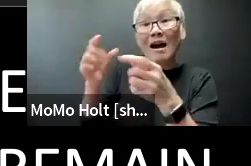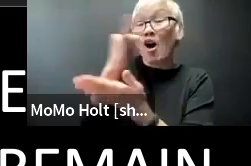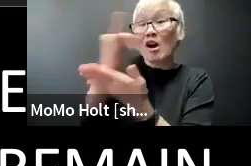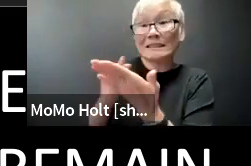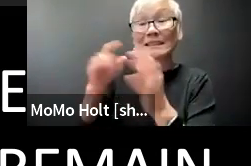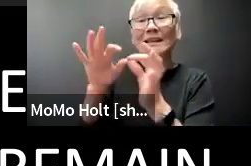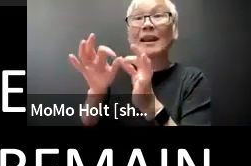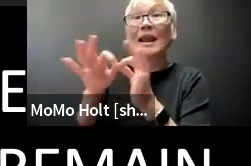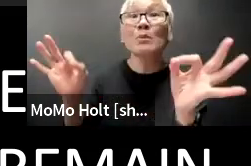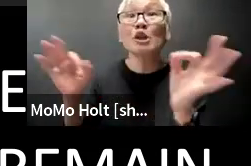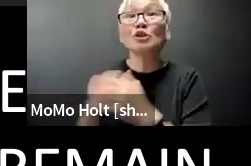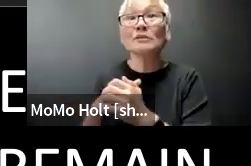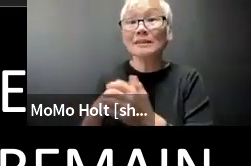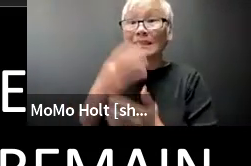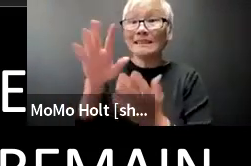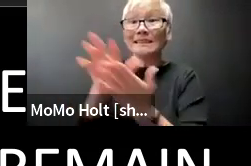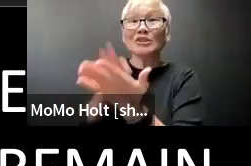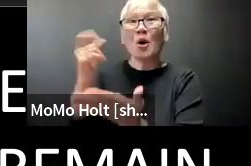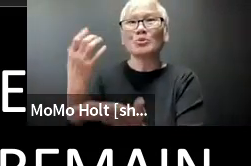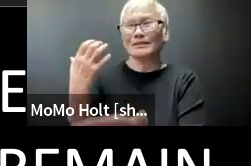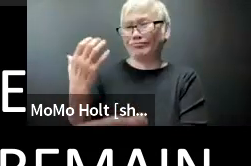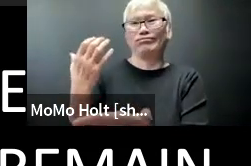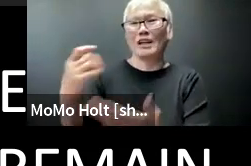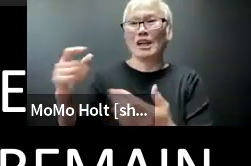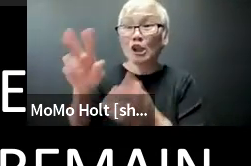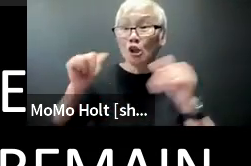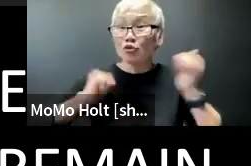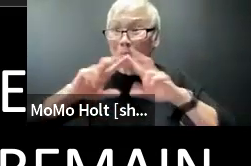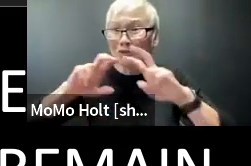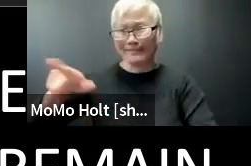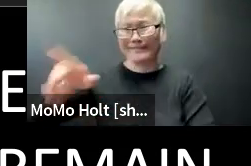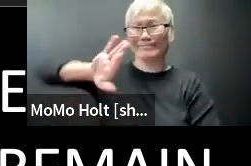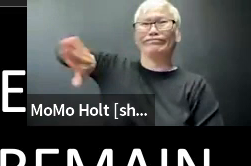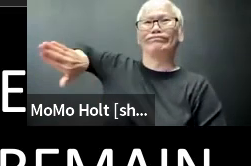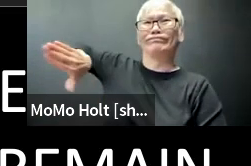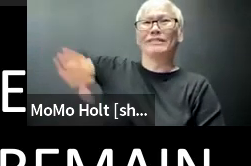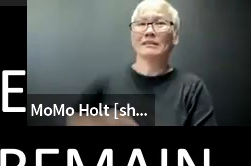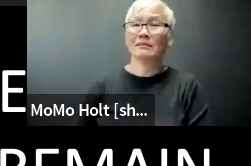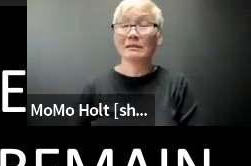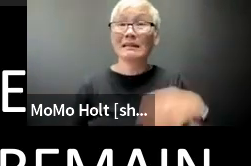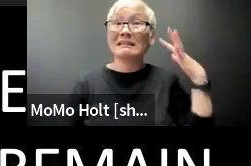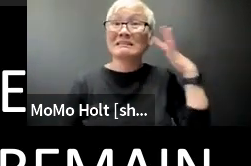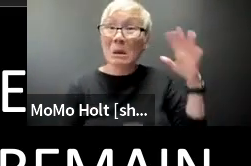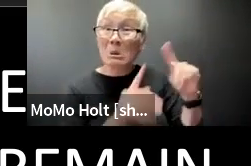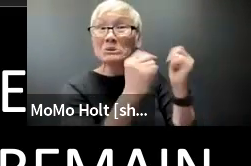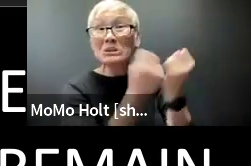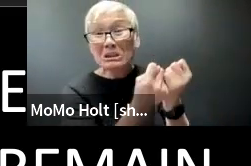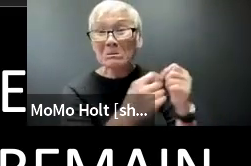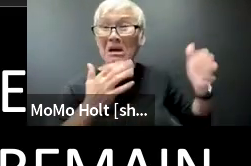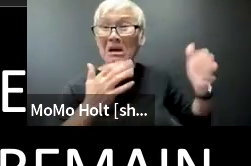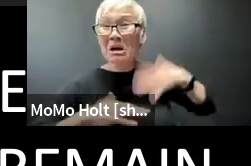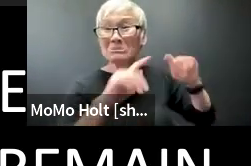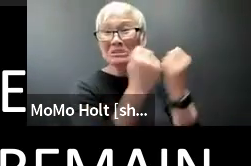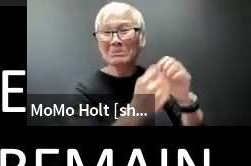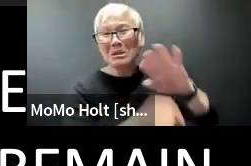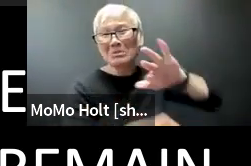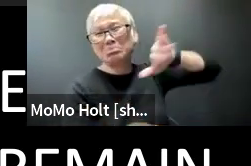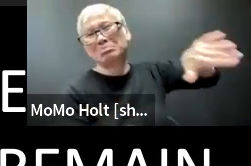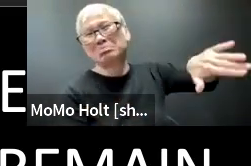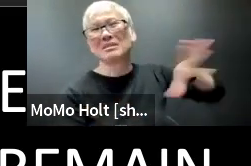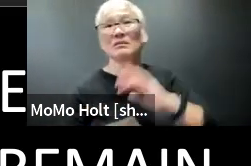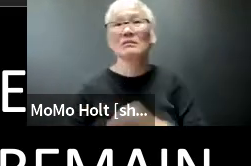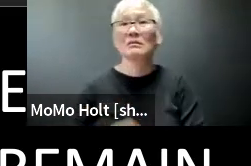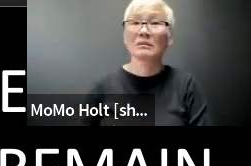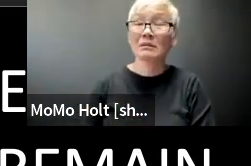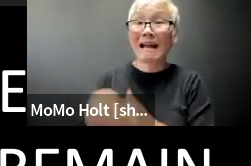dazzles the directors of the autistic sign language the script coach oh they don't bother them sound them sound